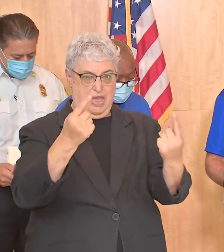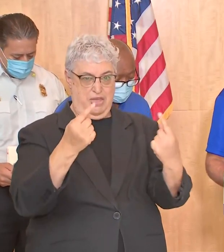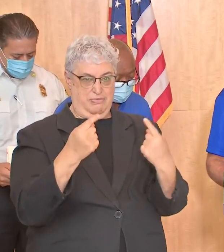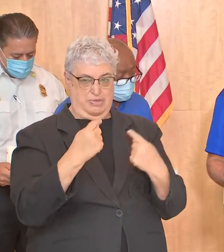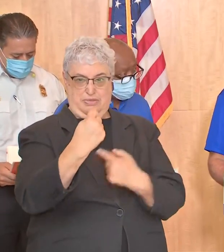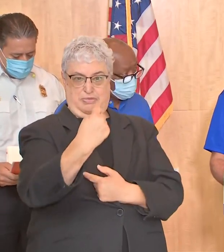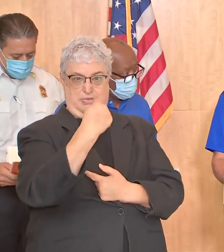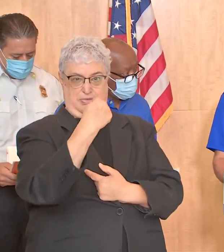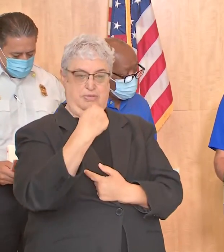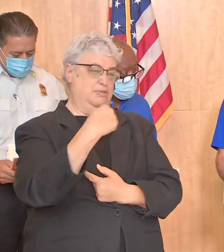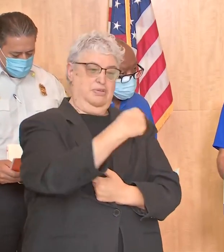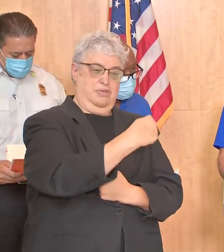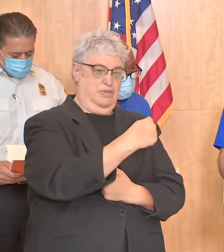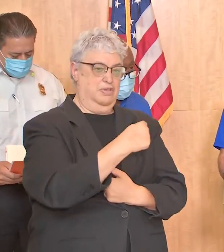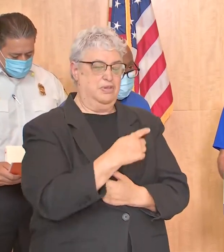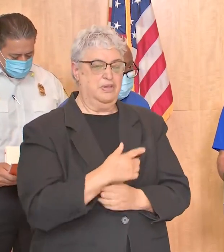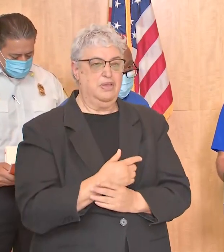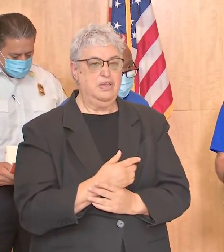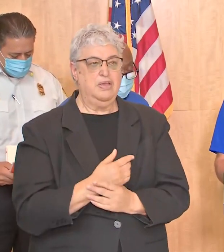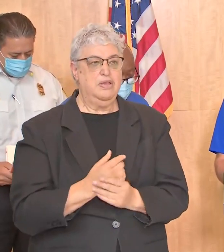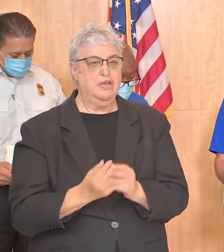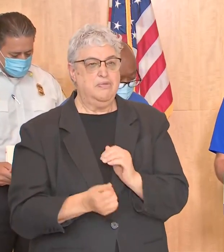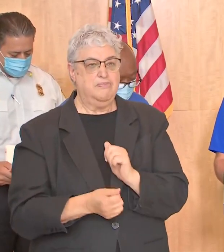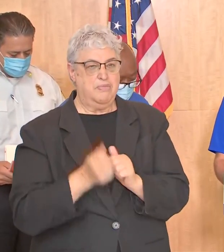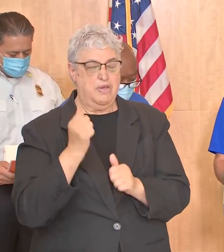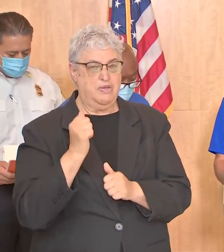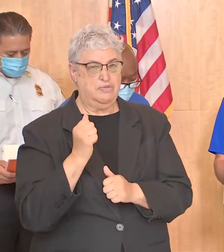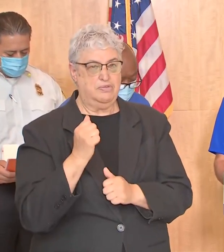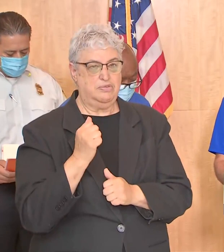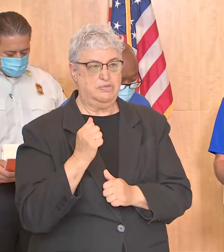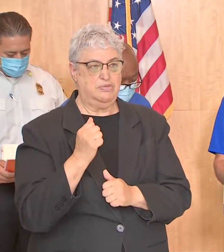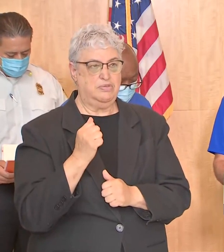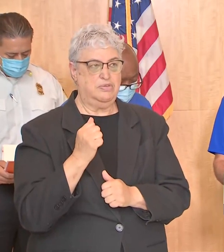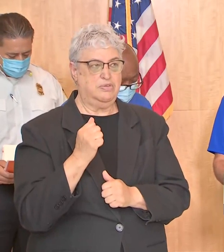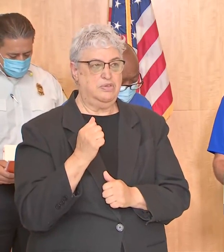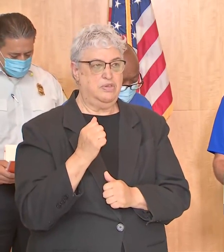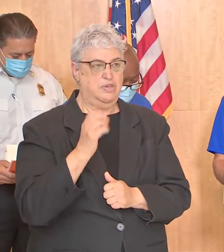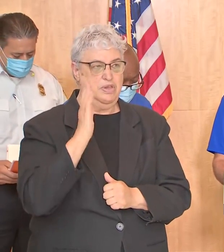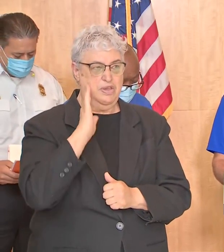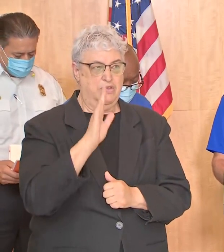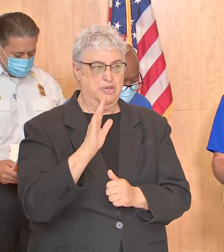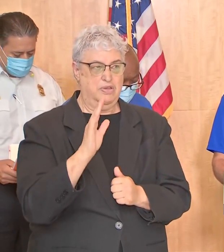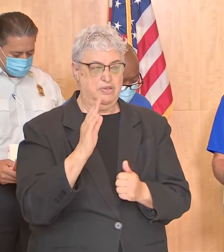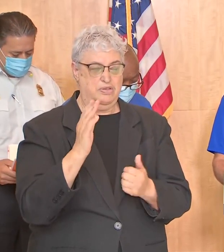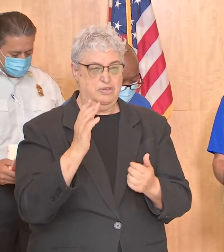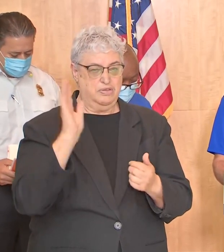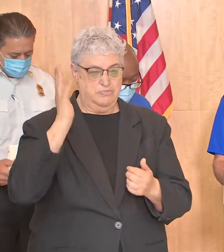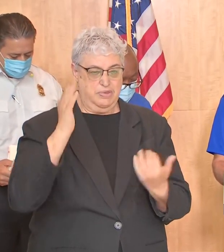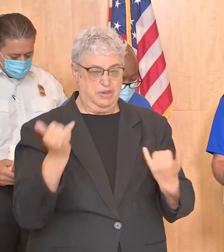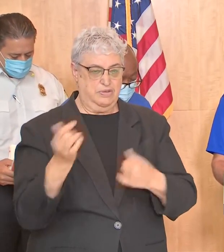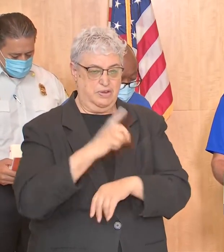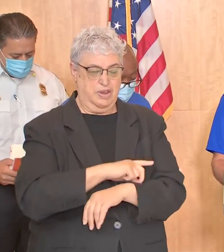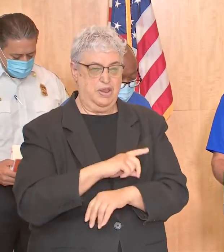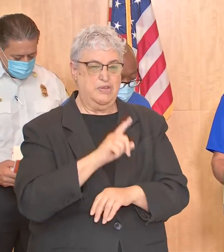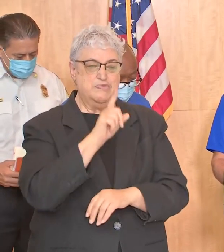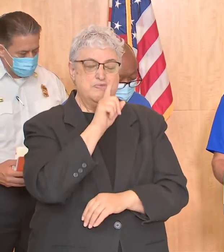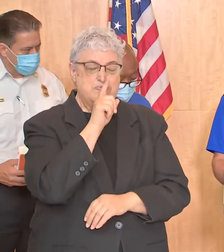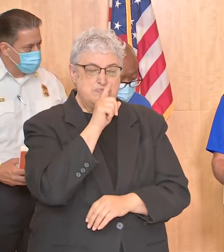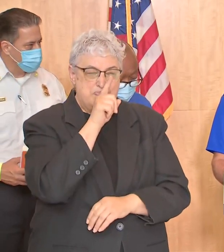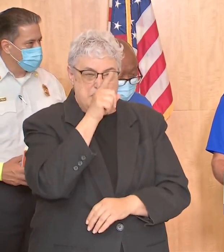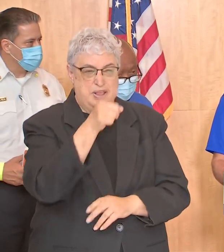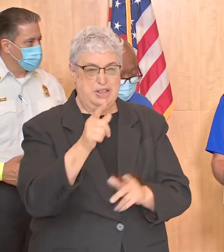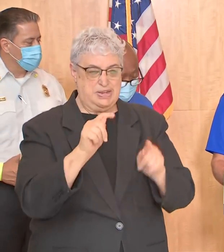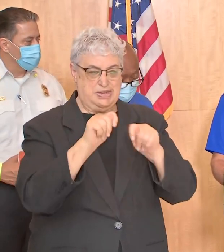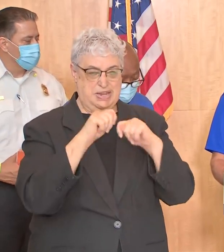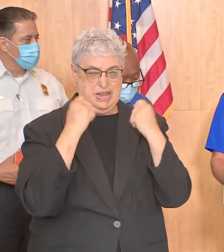of our partners up here and most of them the mayor are introducing that are going to be speaking today because this is truly a team effort with all